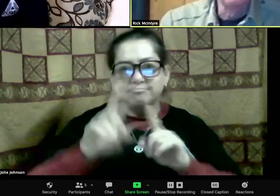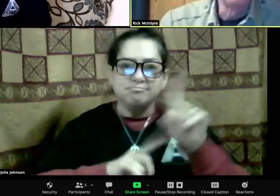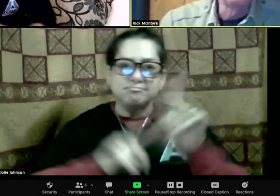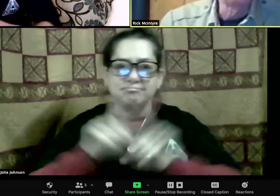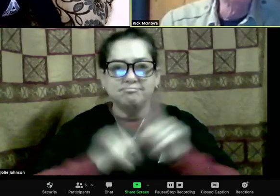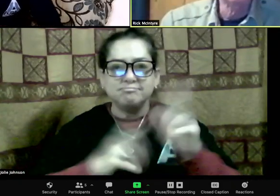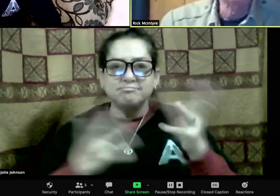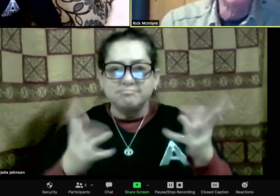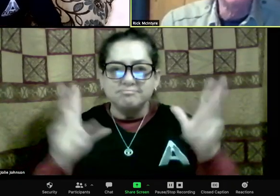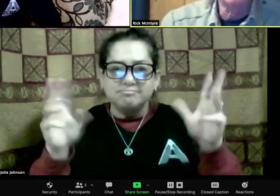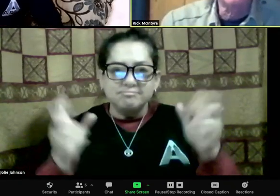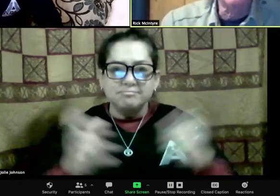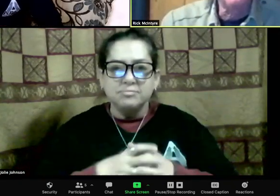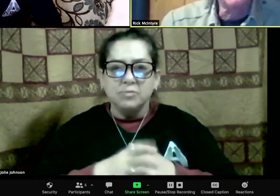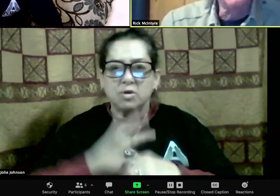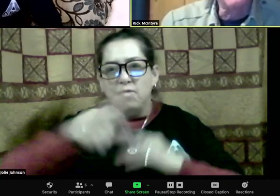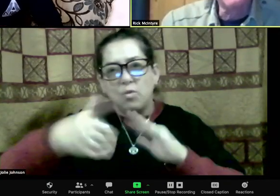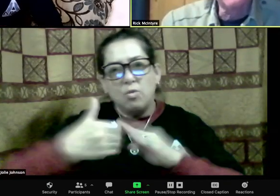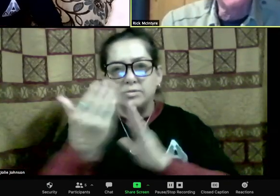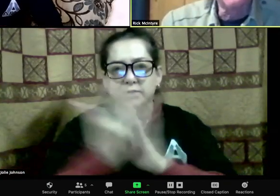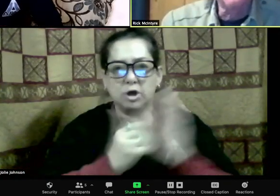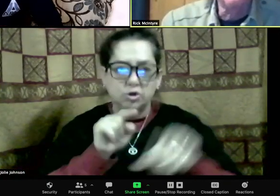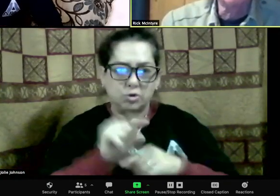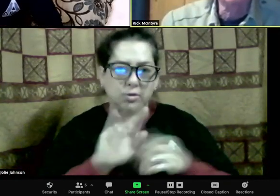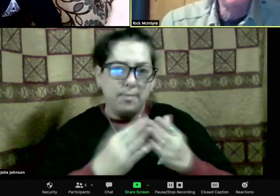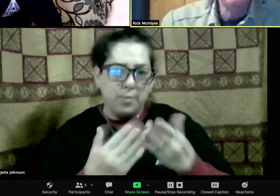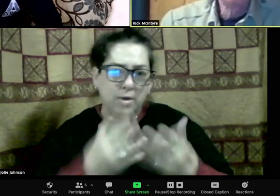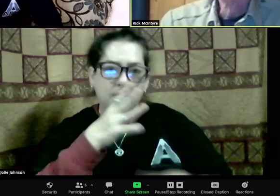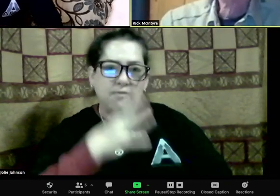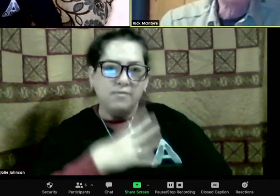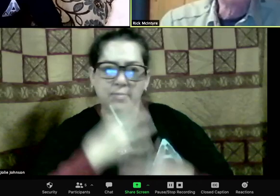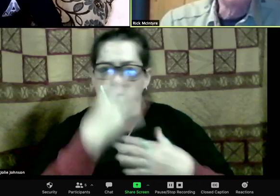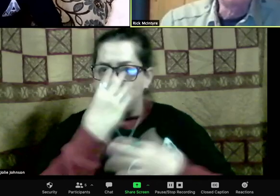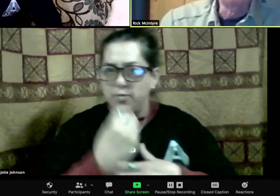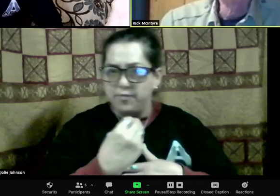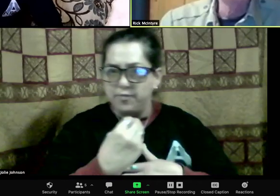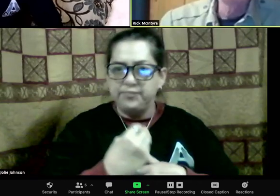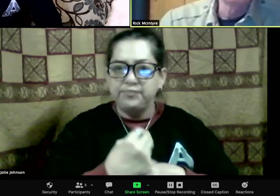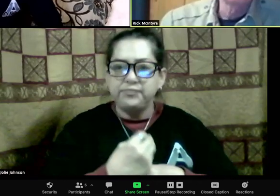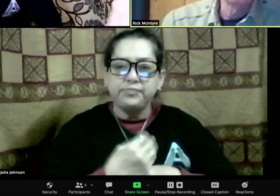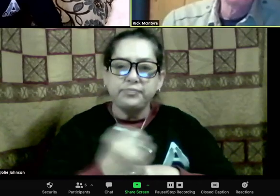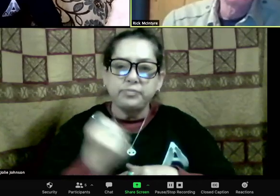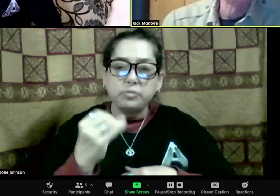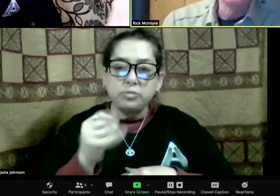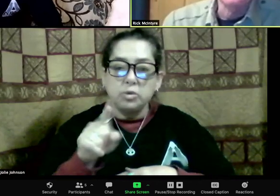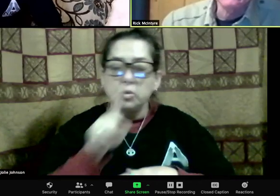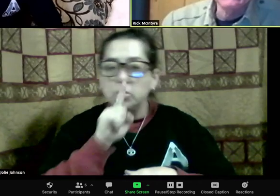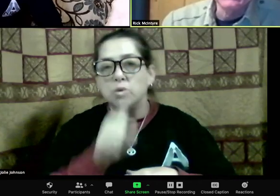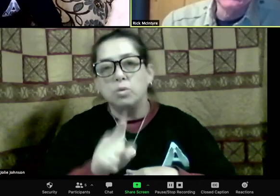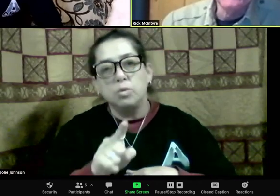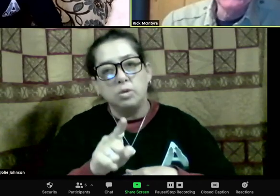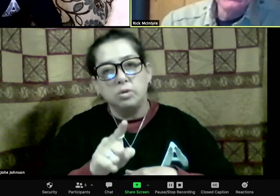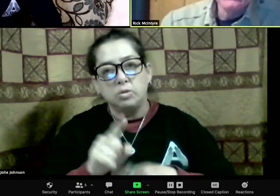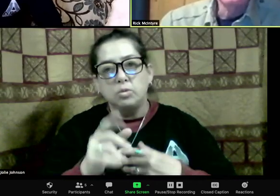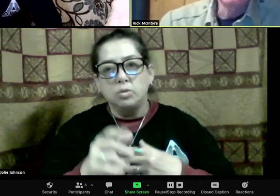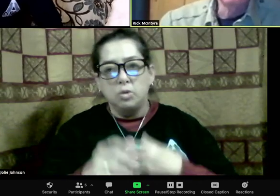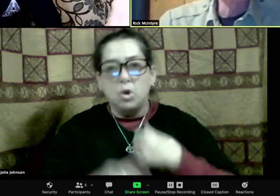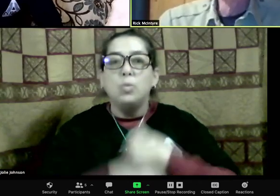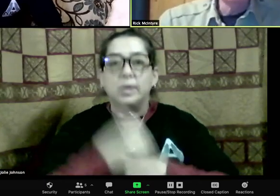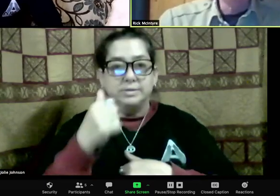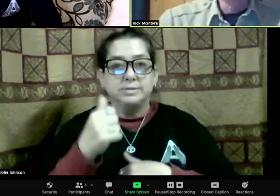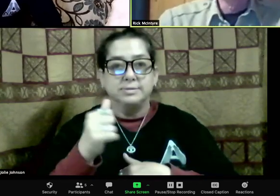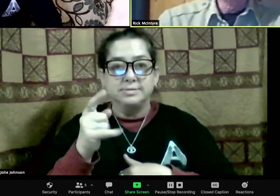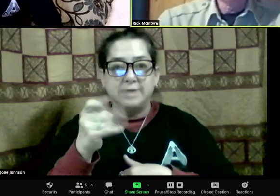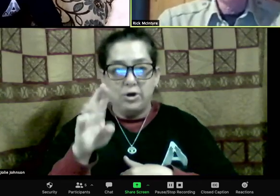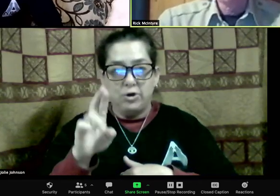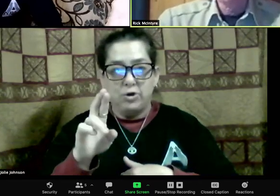he's been a great, great friend and his wife, Trish. So hi, Gary and Trish. Thank you for all you've done